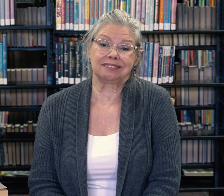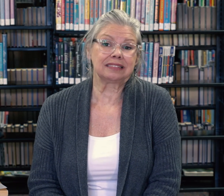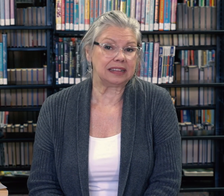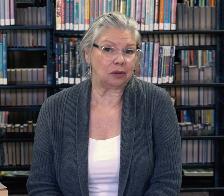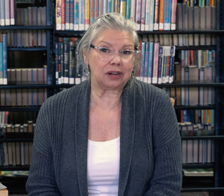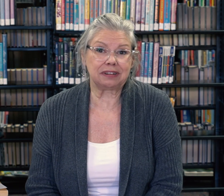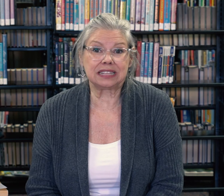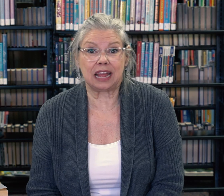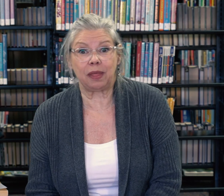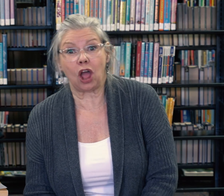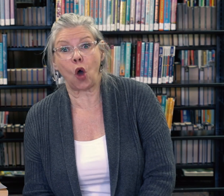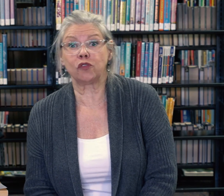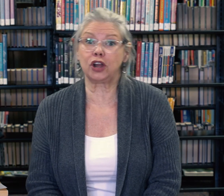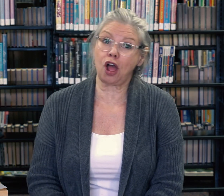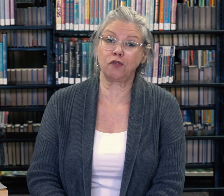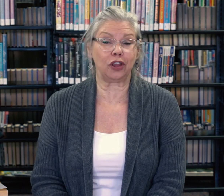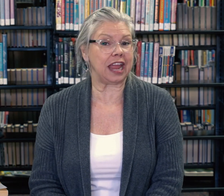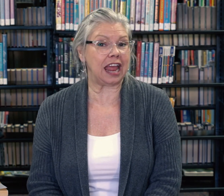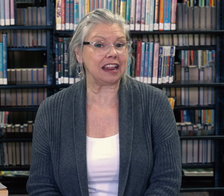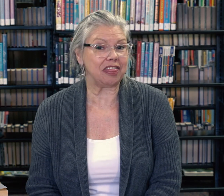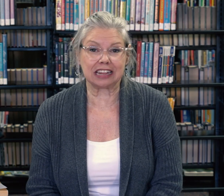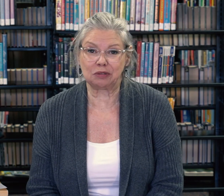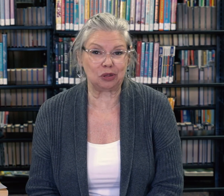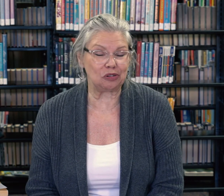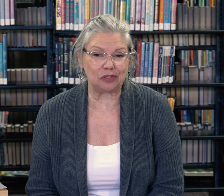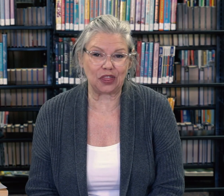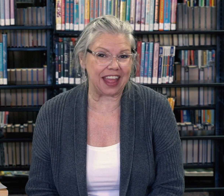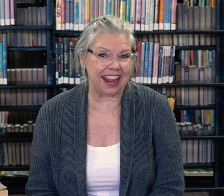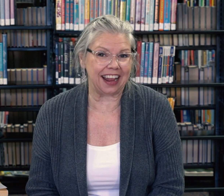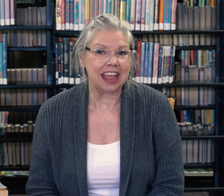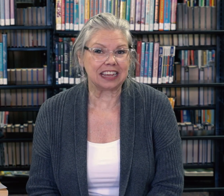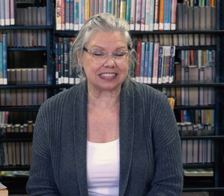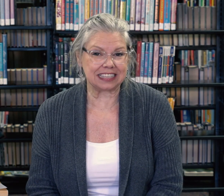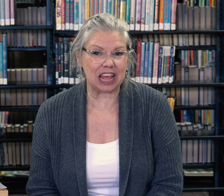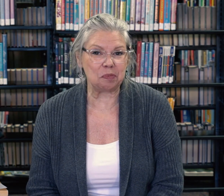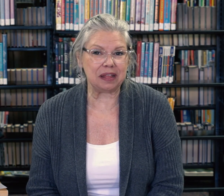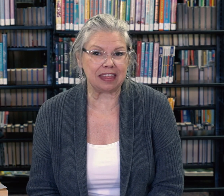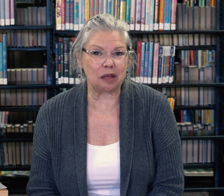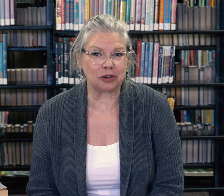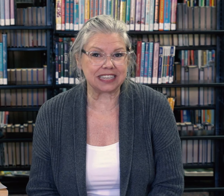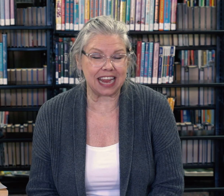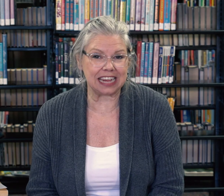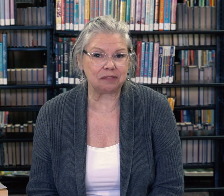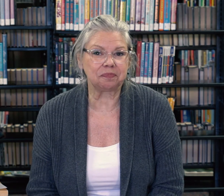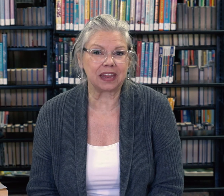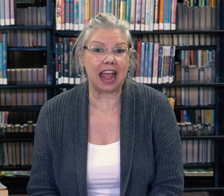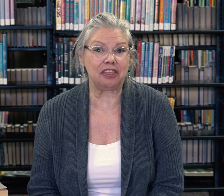they want to read the same thing over and over again that's a beautiful thing because that's helping them retain it and